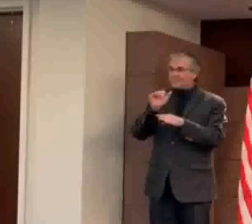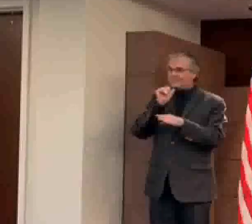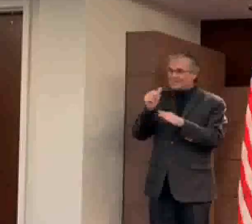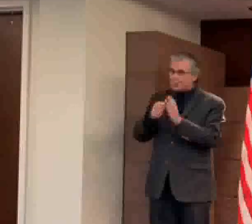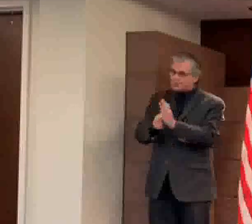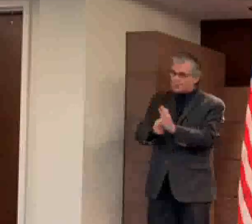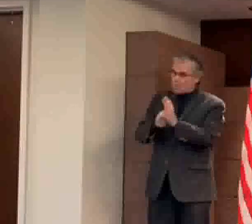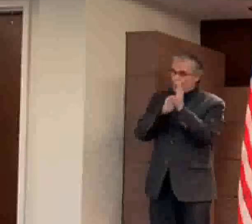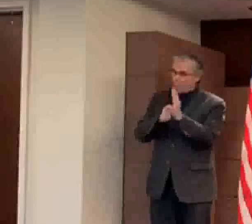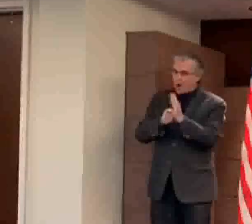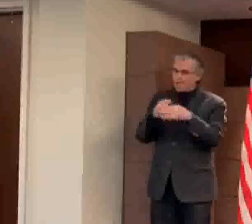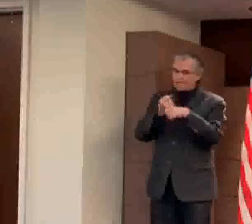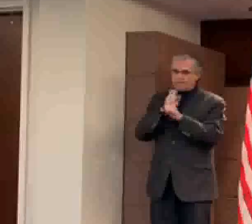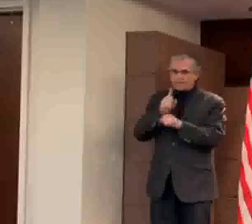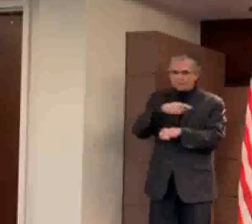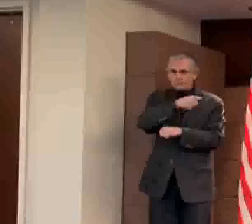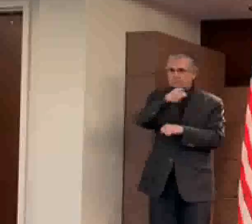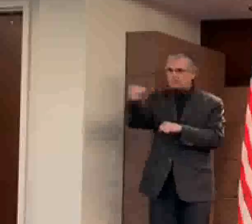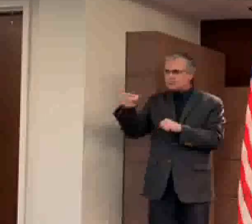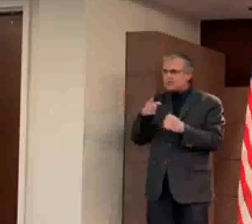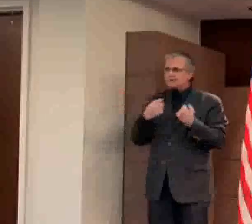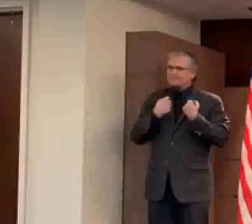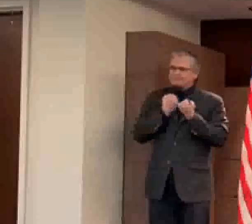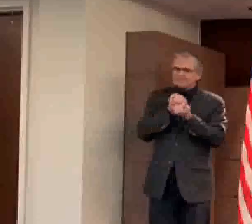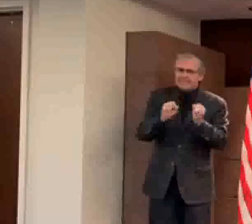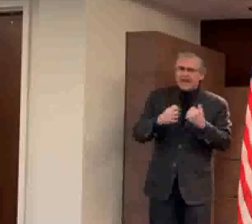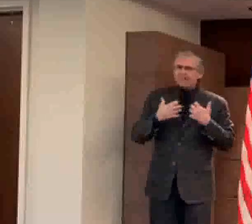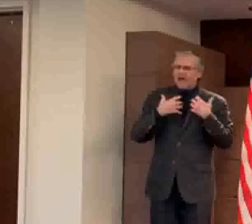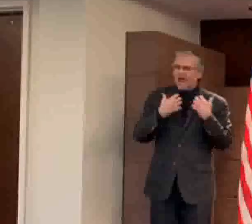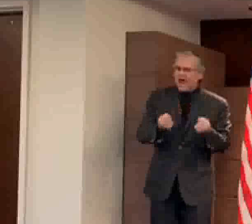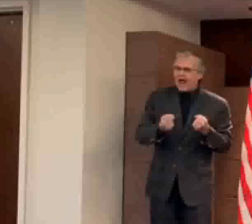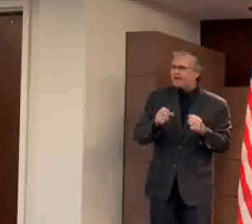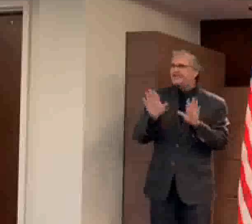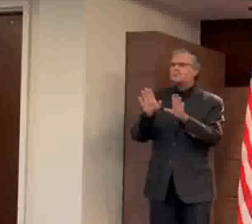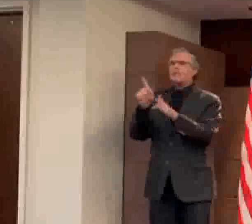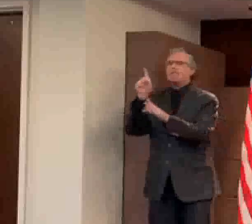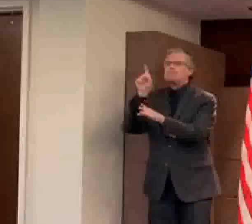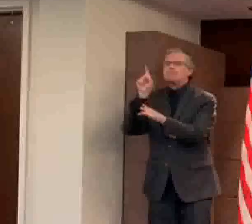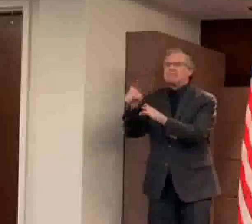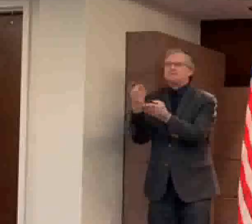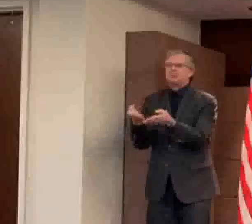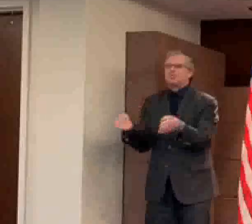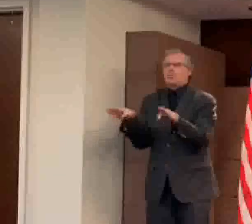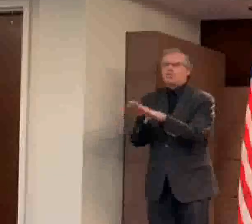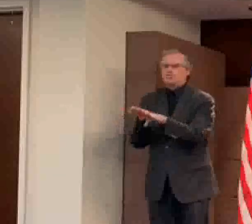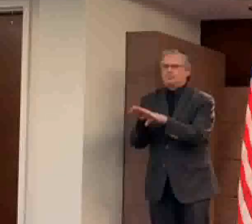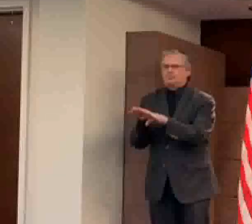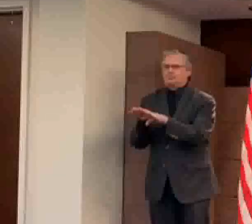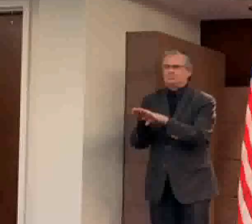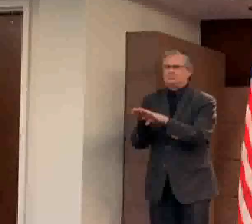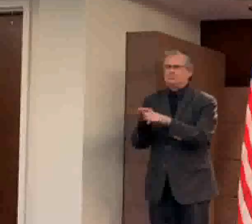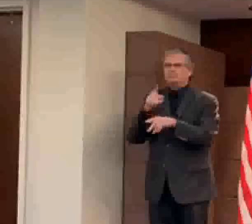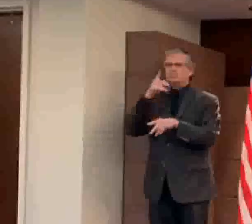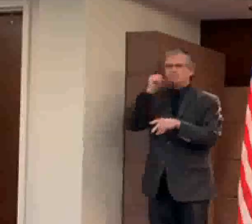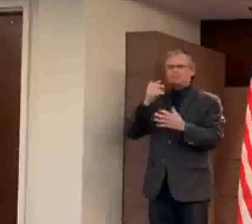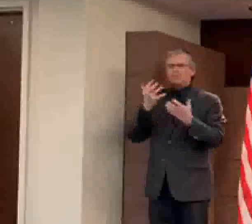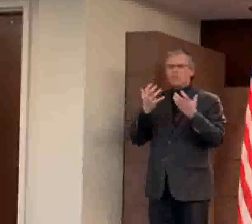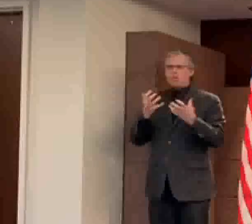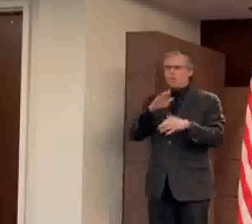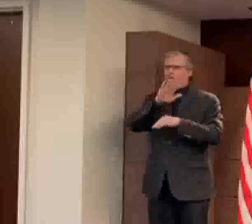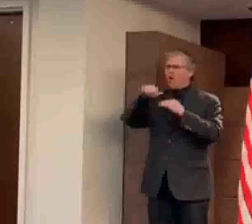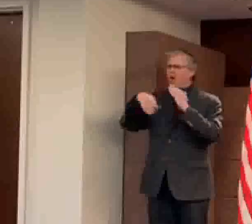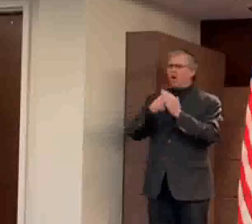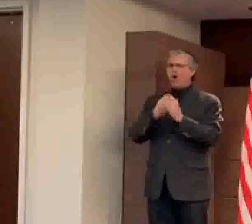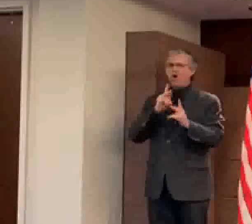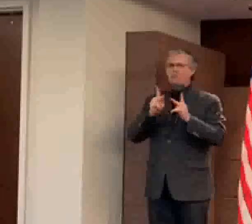-being of Advantage, you must shut down so that we can give health care workers and our fellow citizens the best chance at fighting this